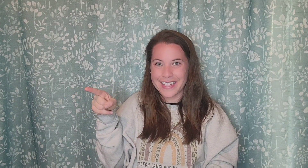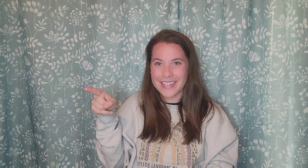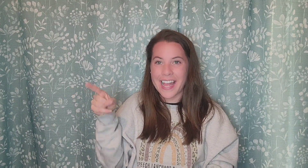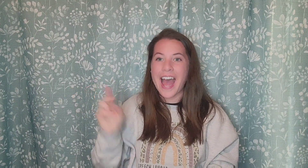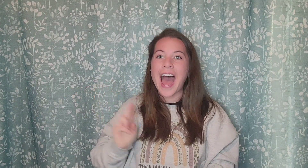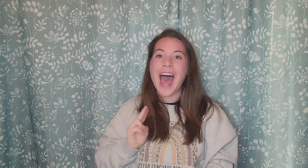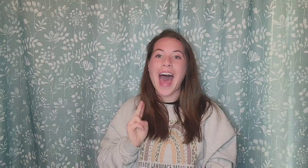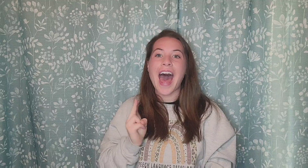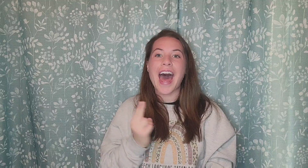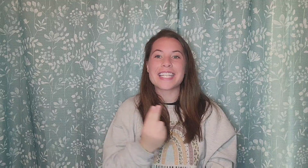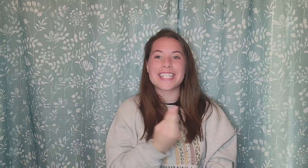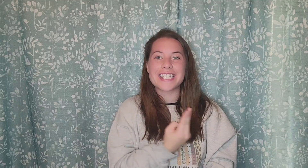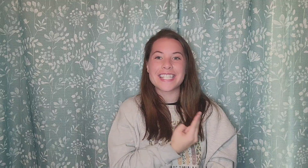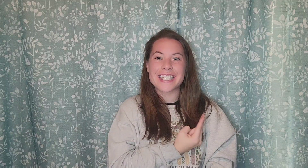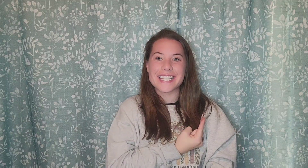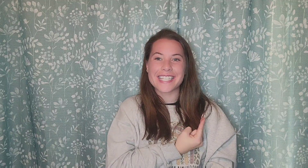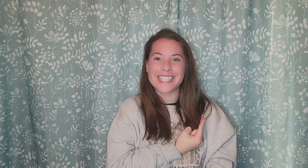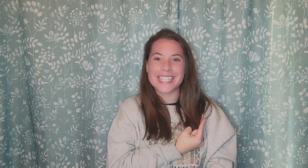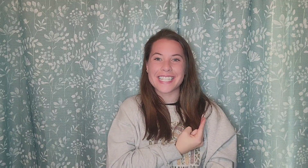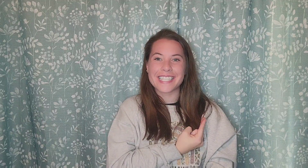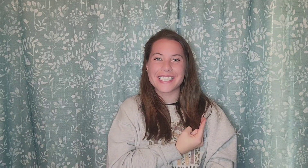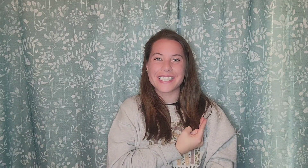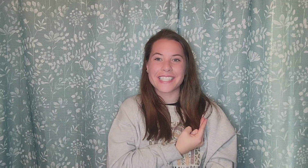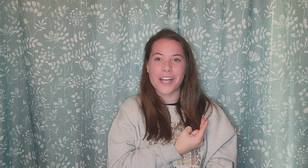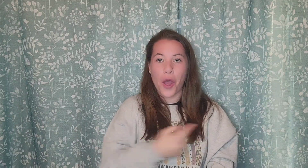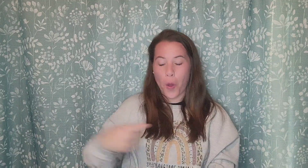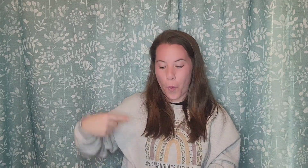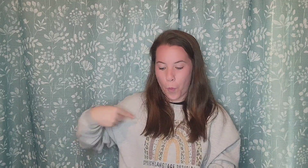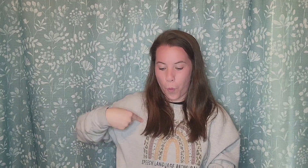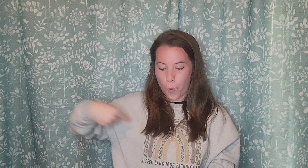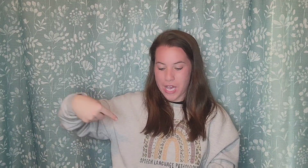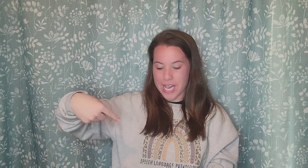us we